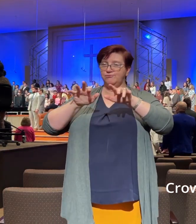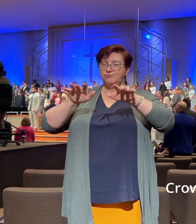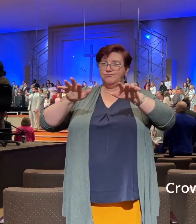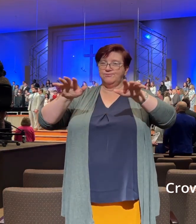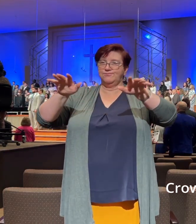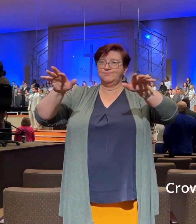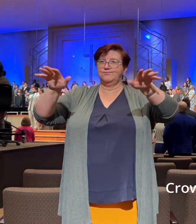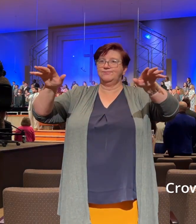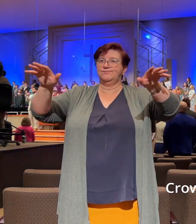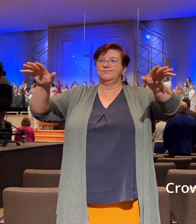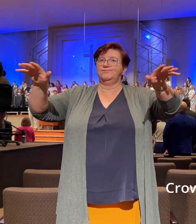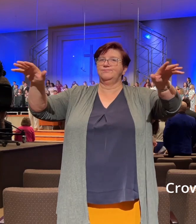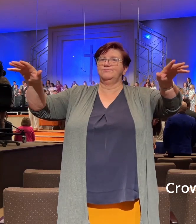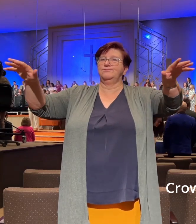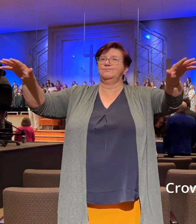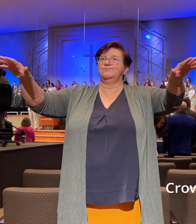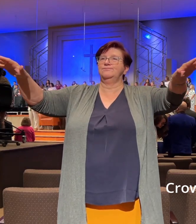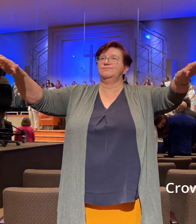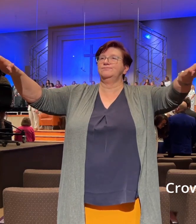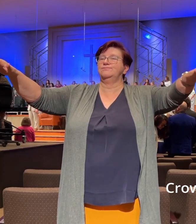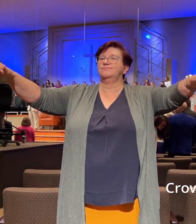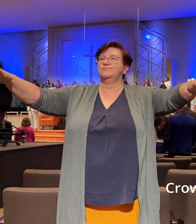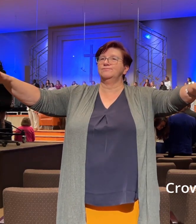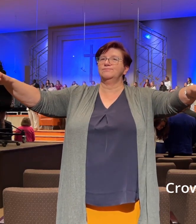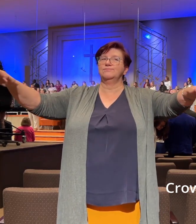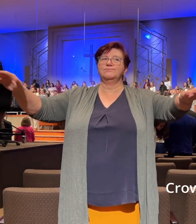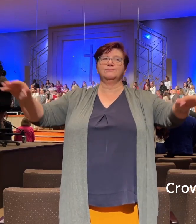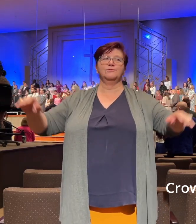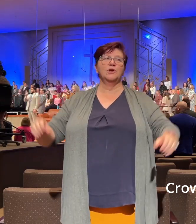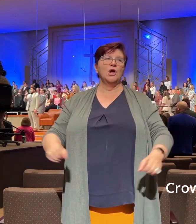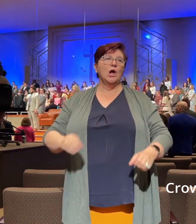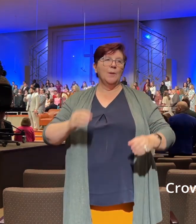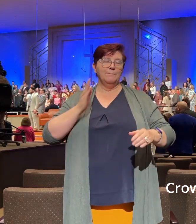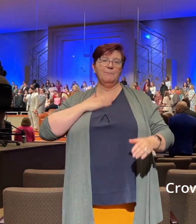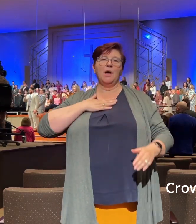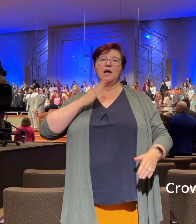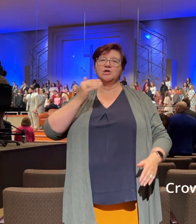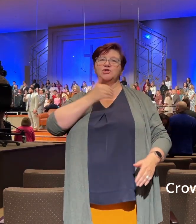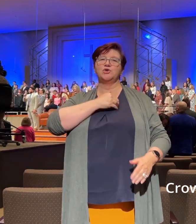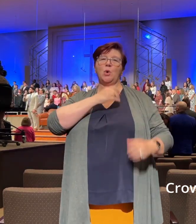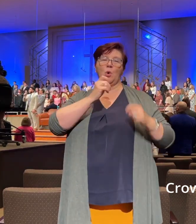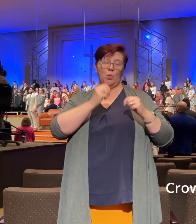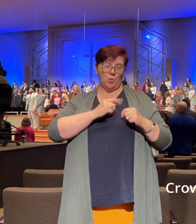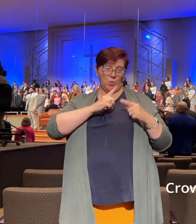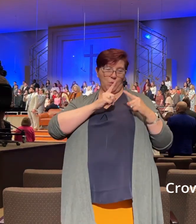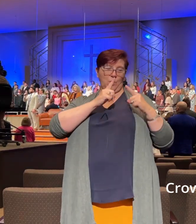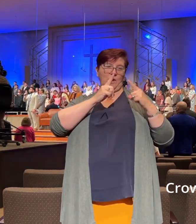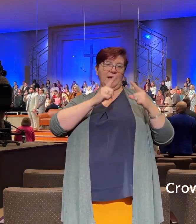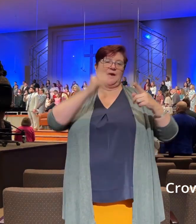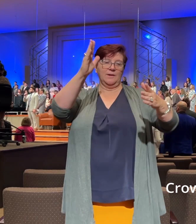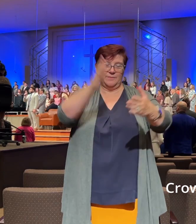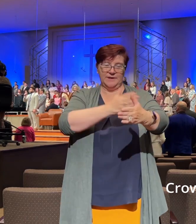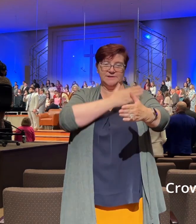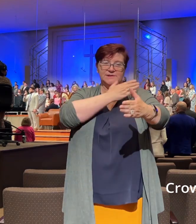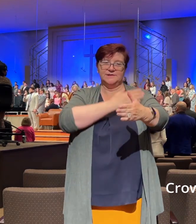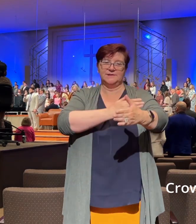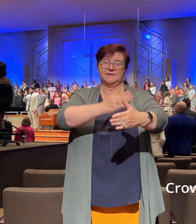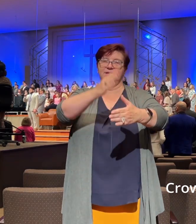music but its own. Awake, my soul, and sing